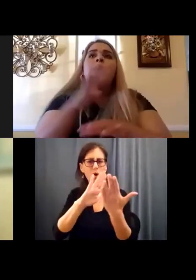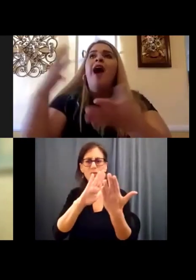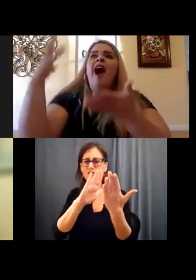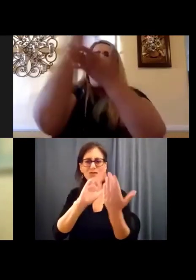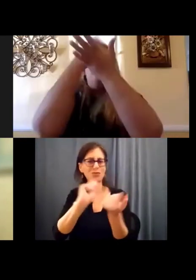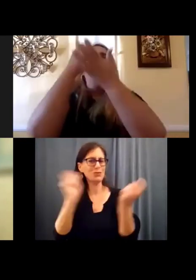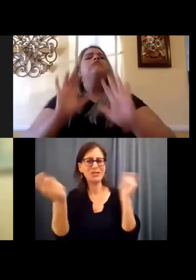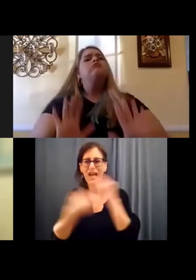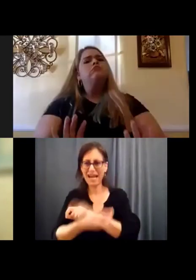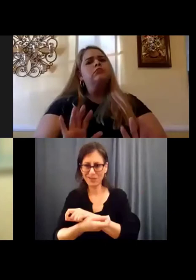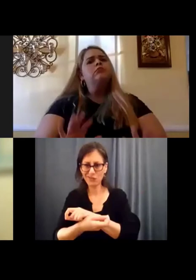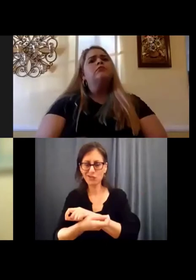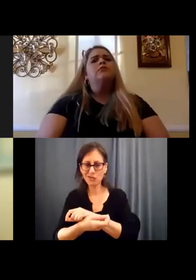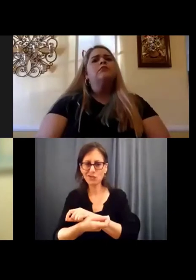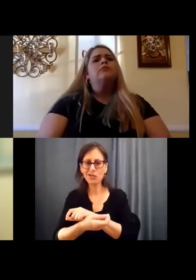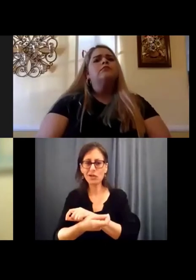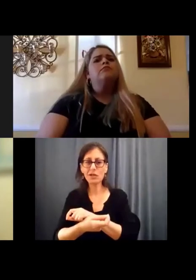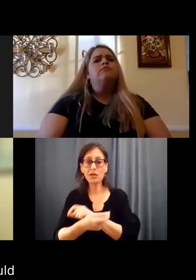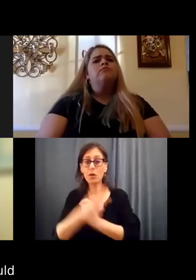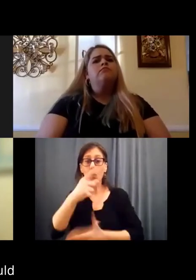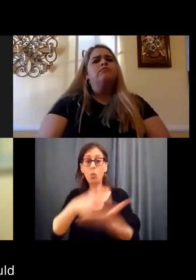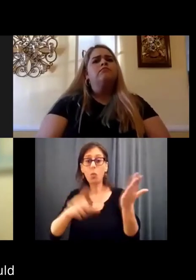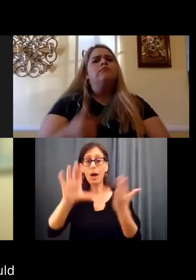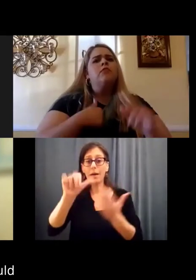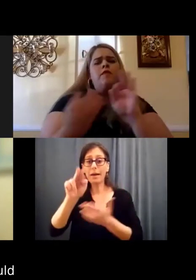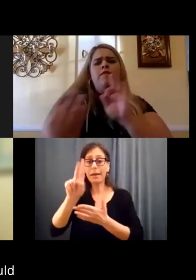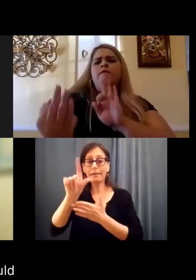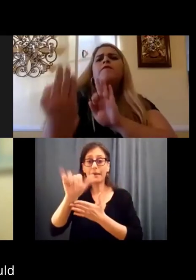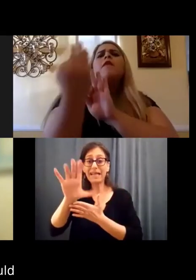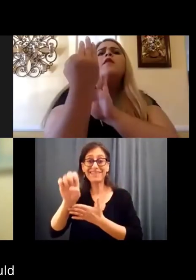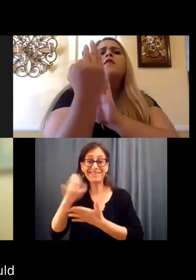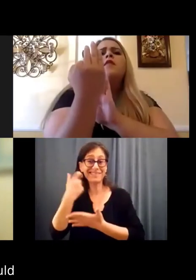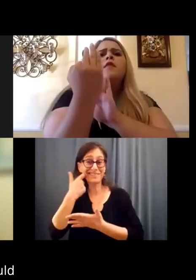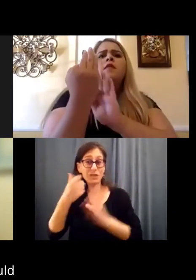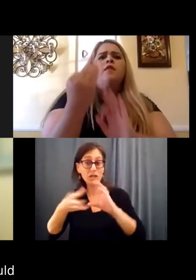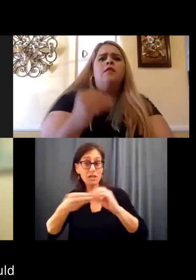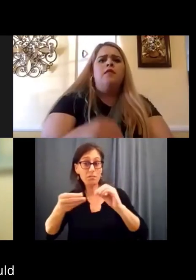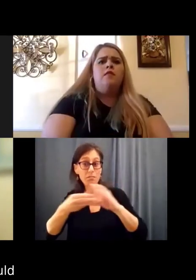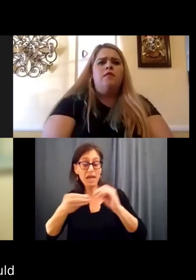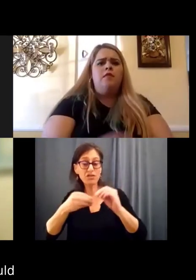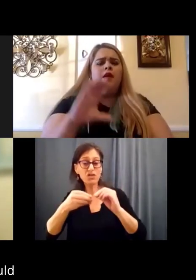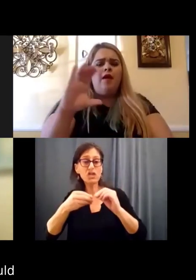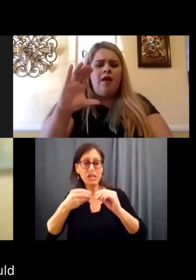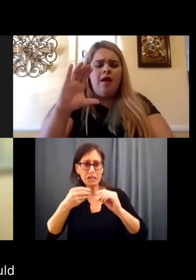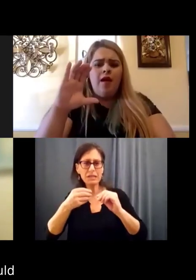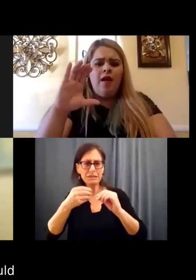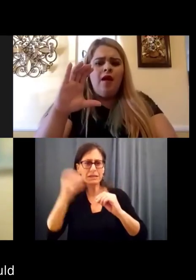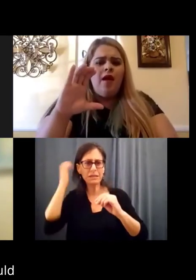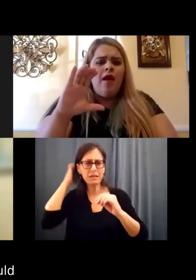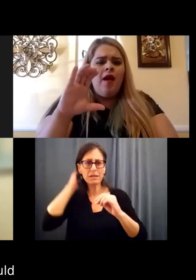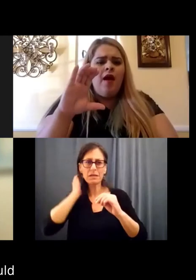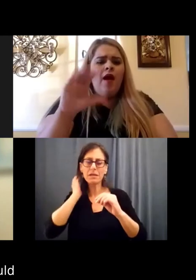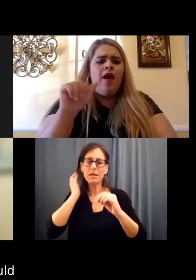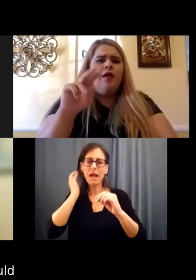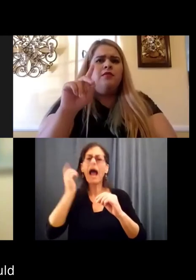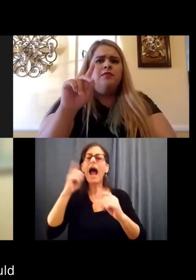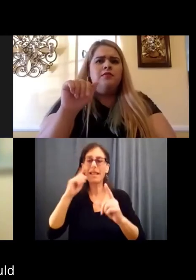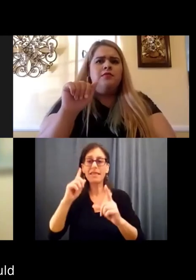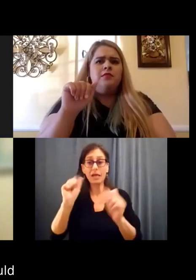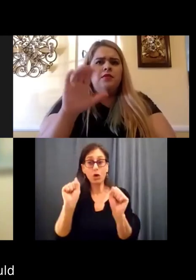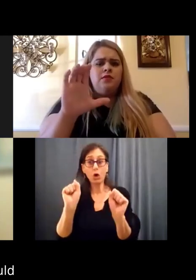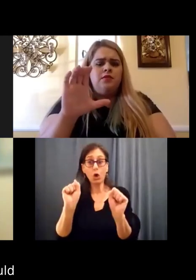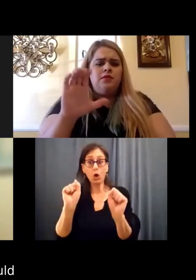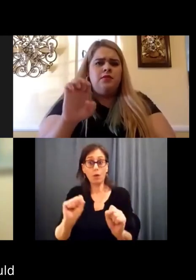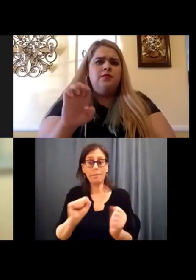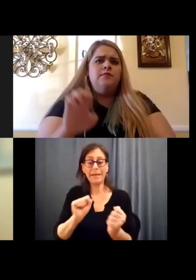think all the things that Candice just talked about would be, would be able to